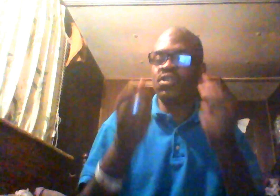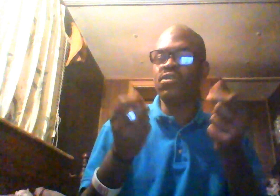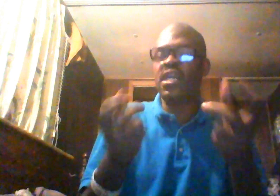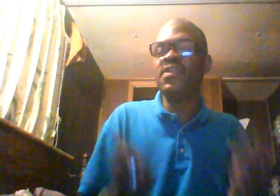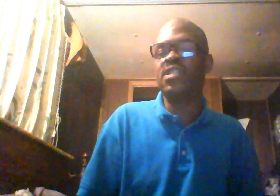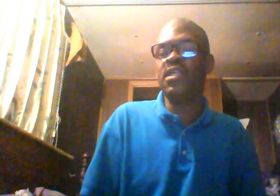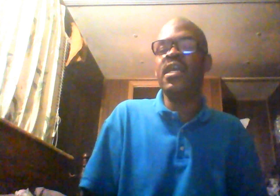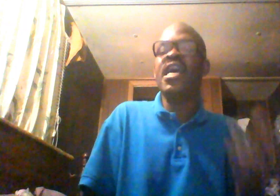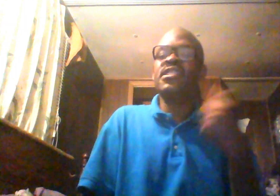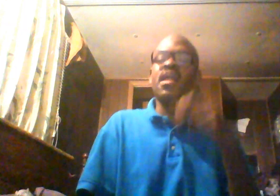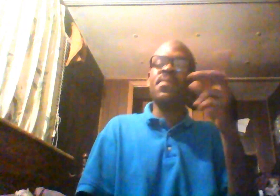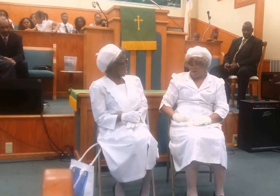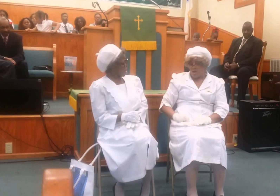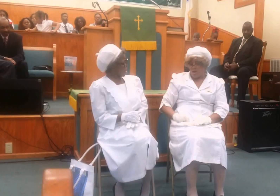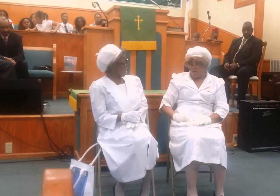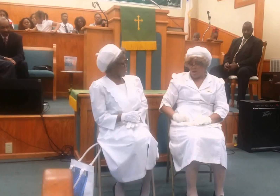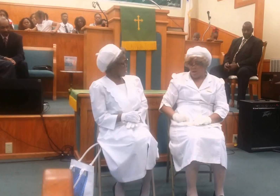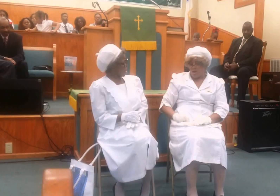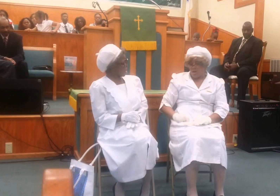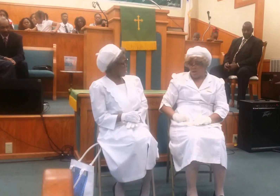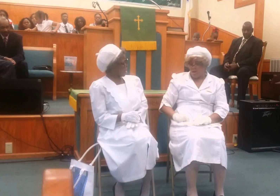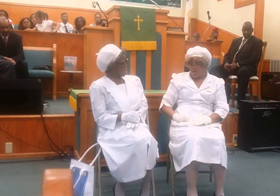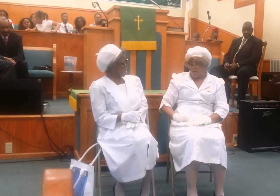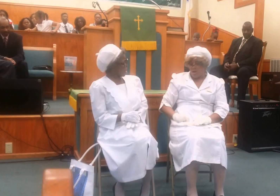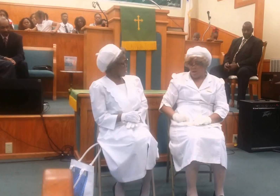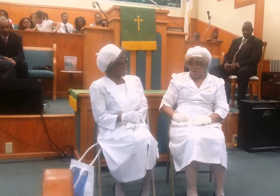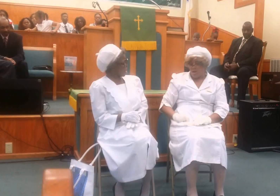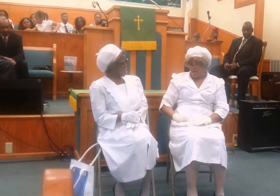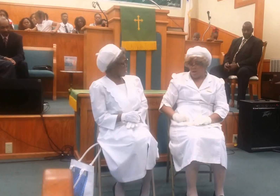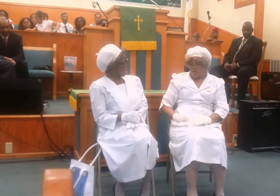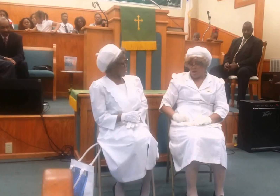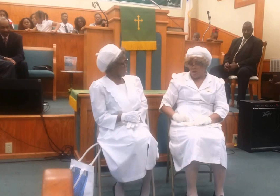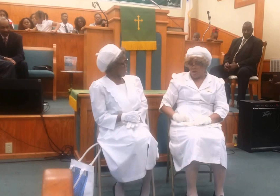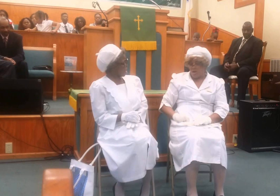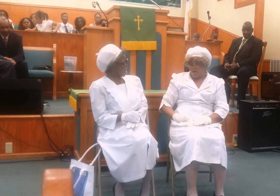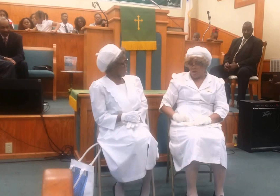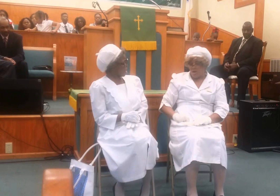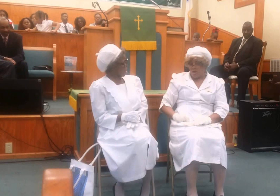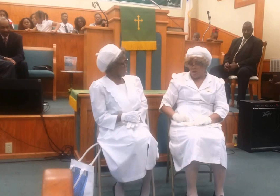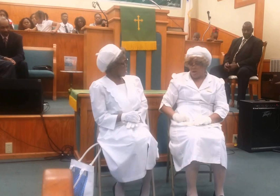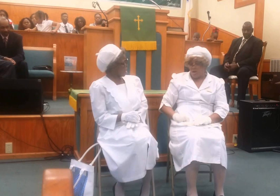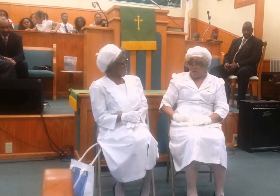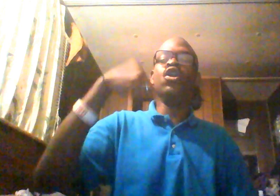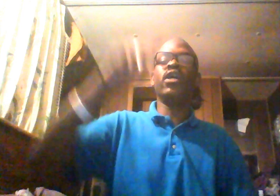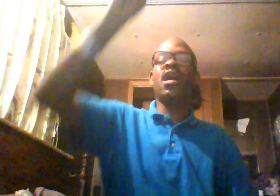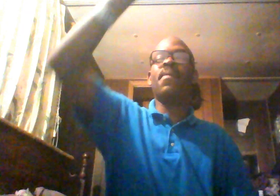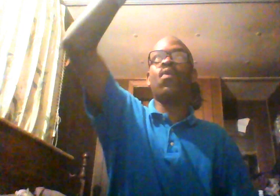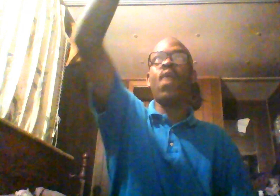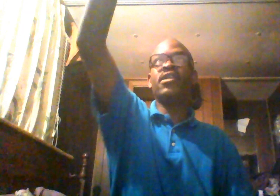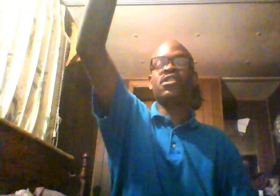church every Sunday, sit up in church Sunday, and look at these black ladies wearing these white usher uniforms, looking up at a white Jesus